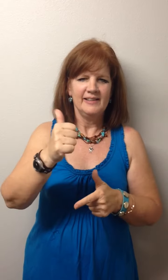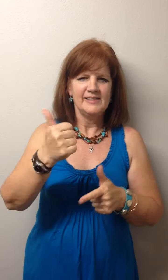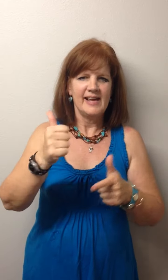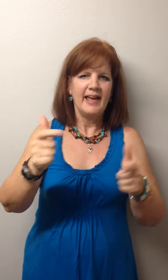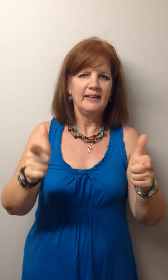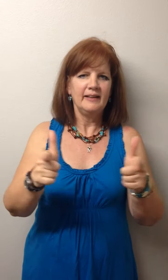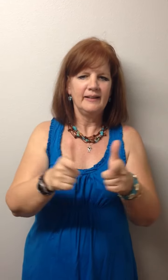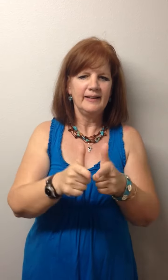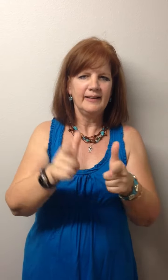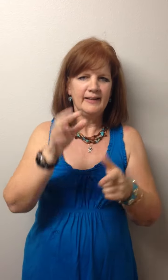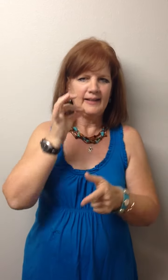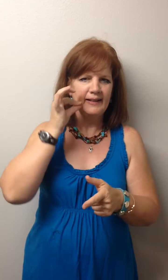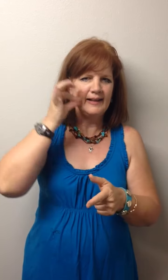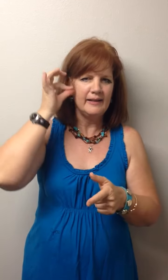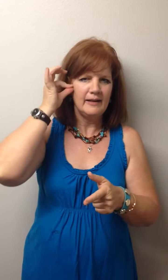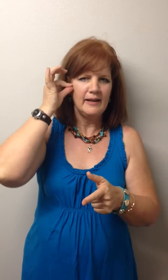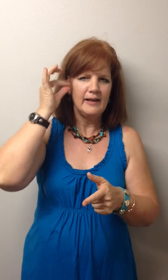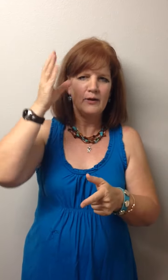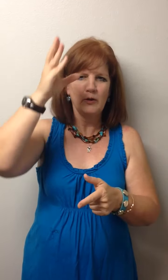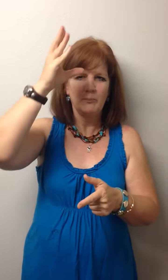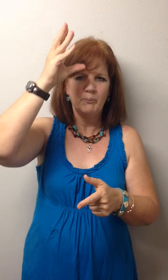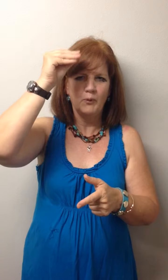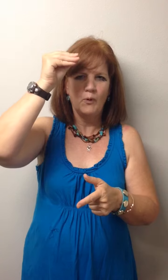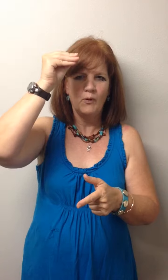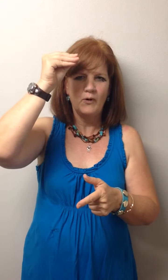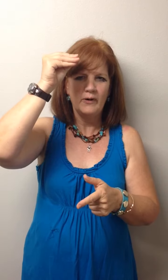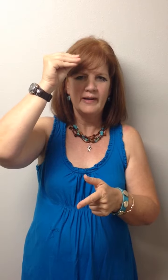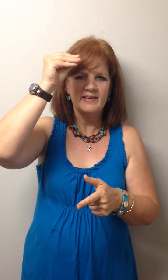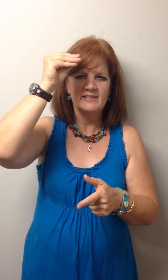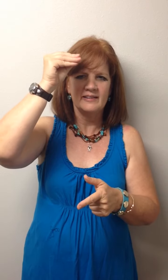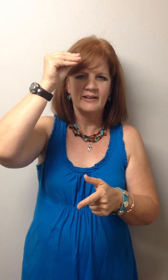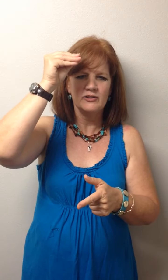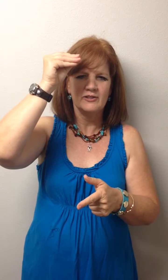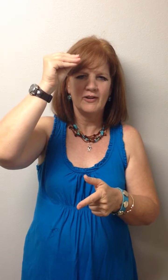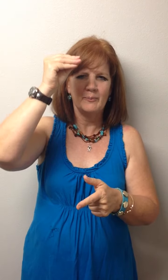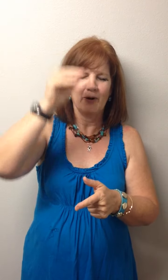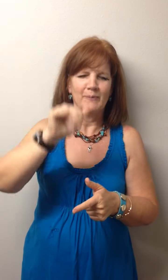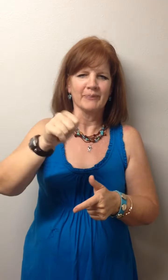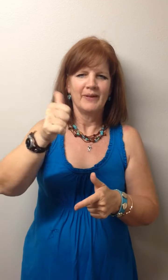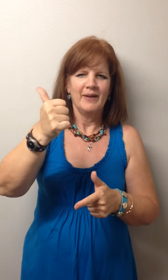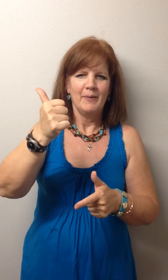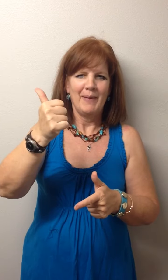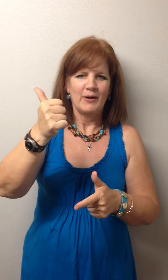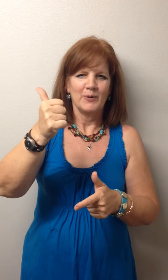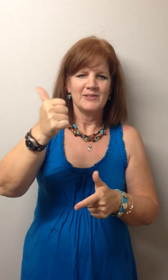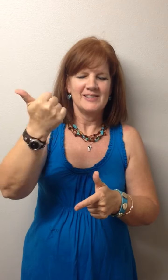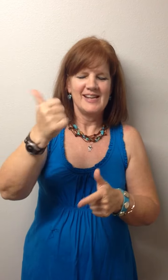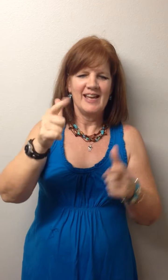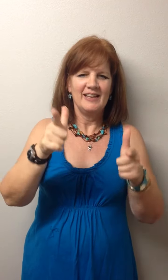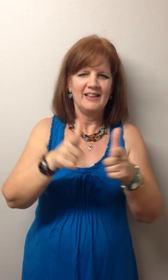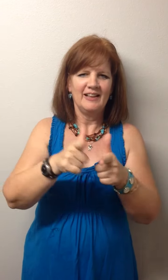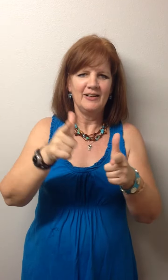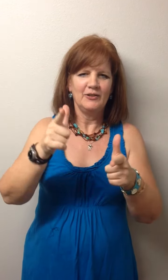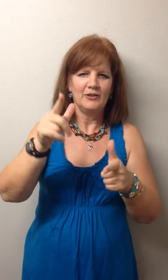10 little Indian boys. Now here's the fun part. Backwards. 10 little,